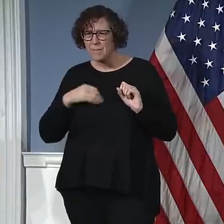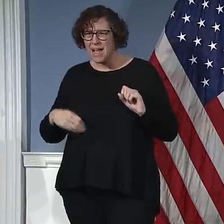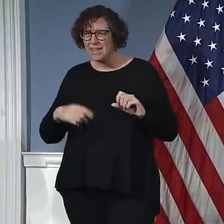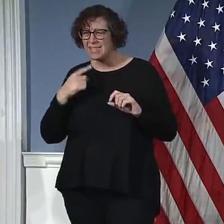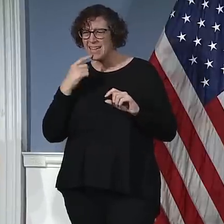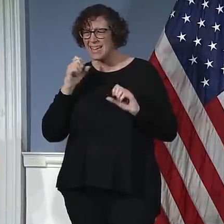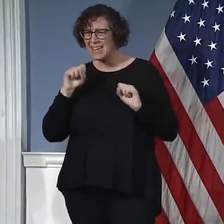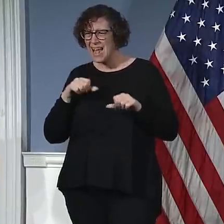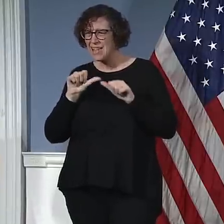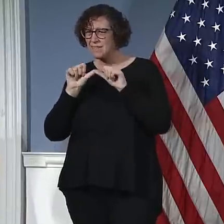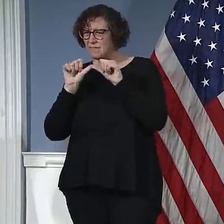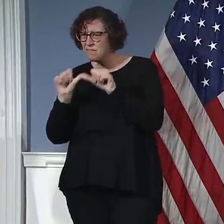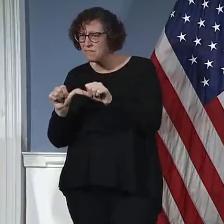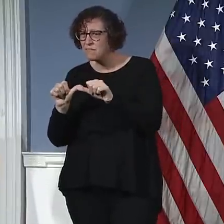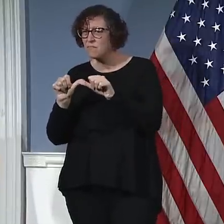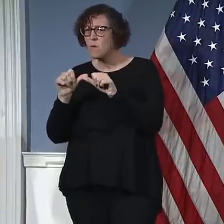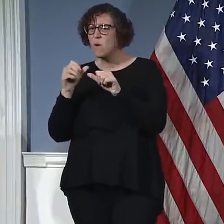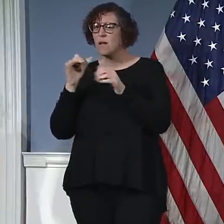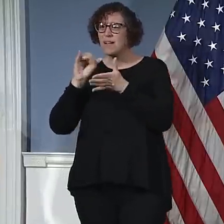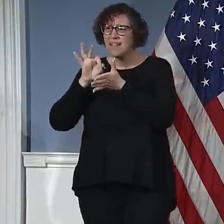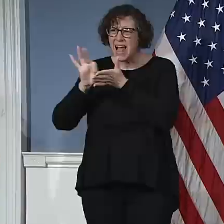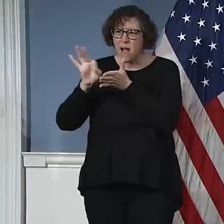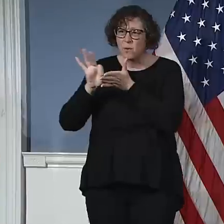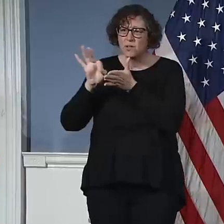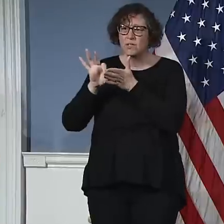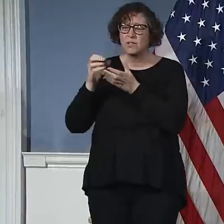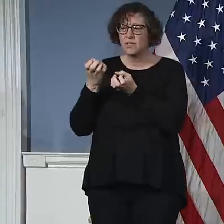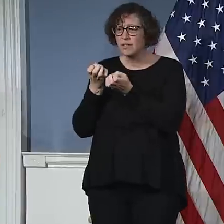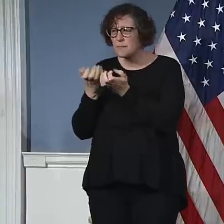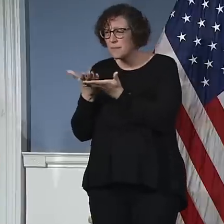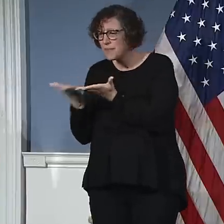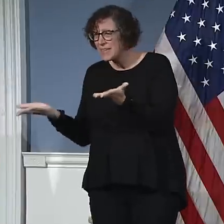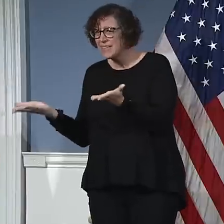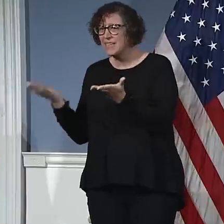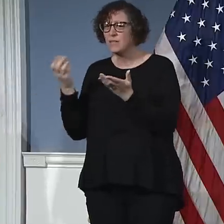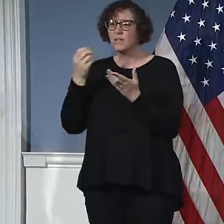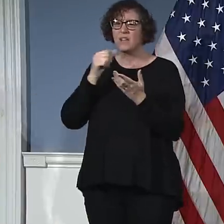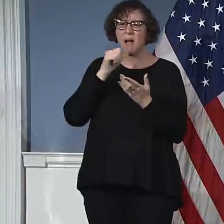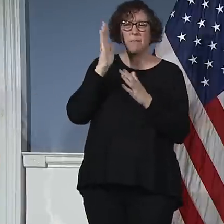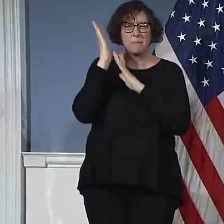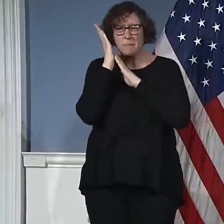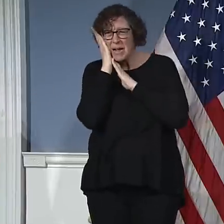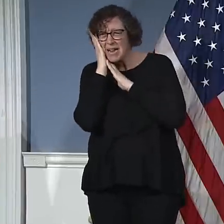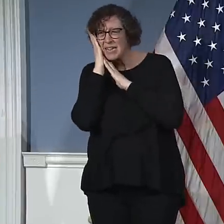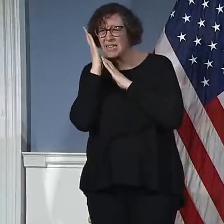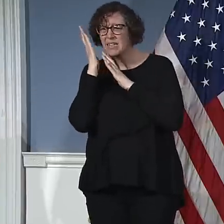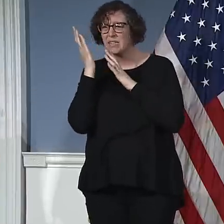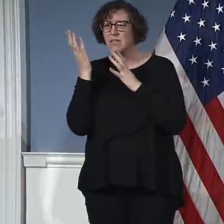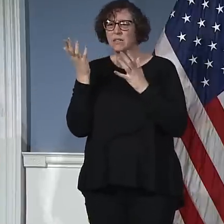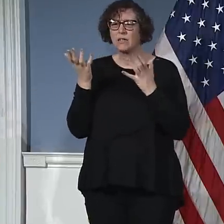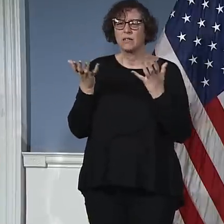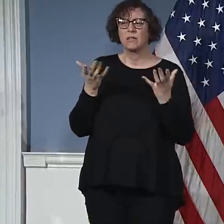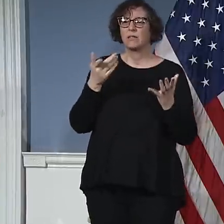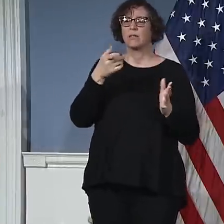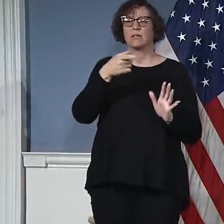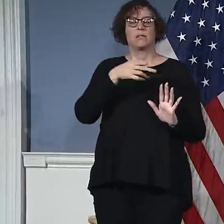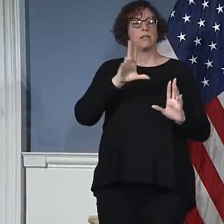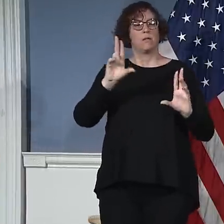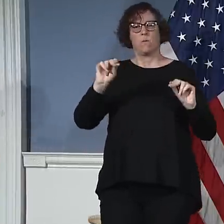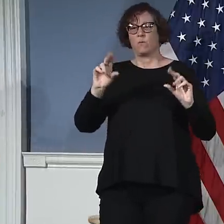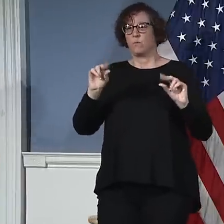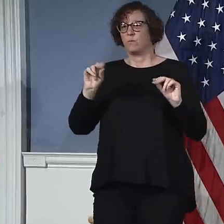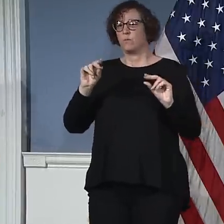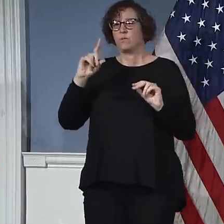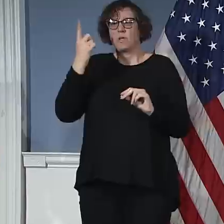telling you that we, it's just, I got the question on medical supplies a moment ago too, and I said we'd give very broad figures, but we're not, those figures are